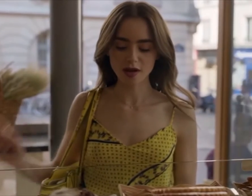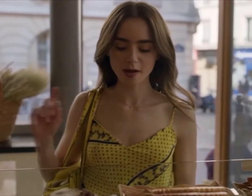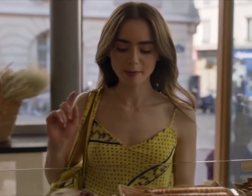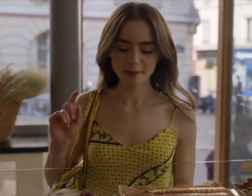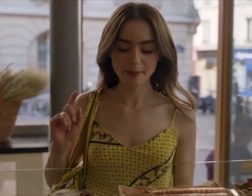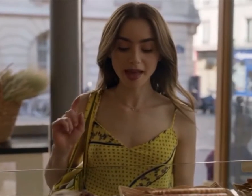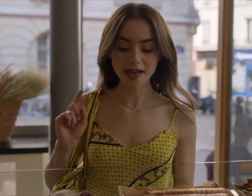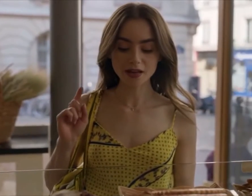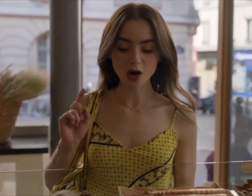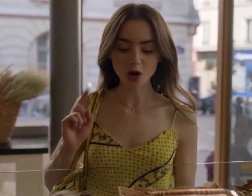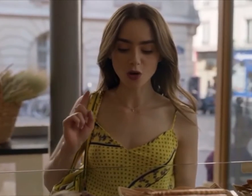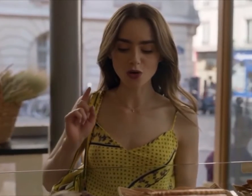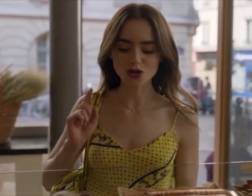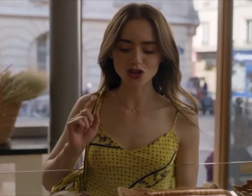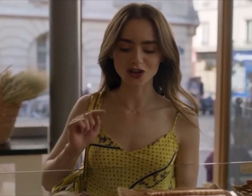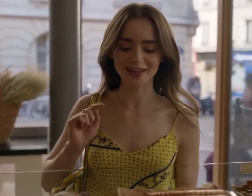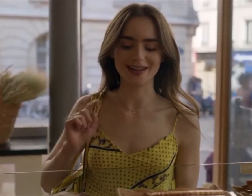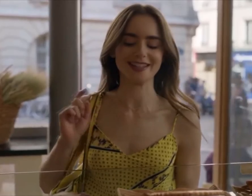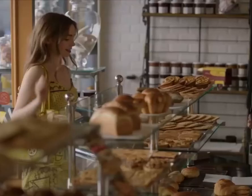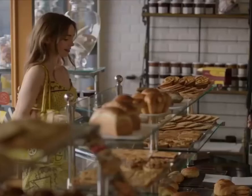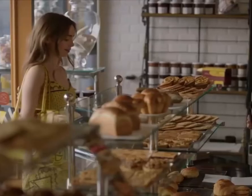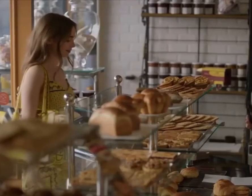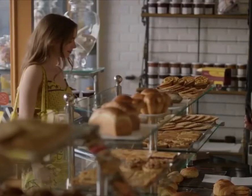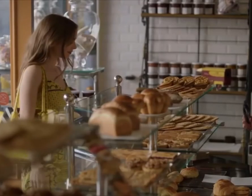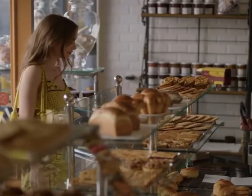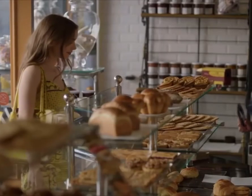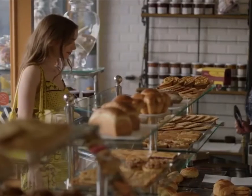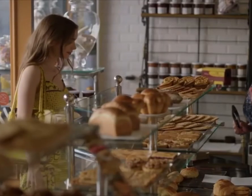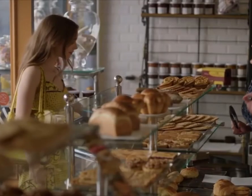un pain au chocolat